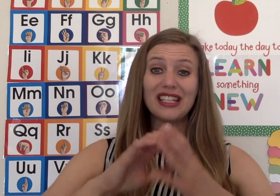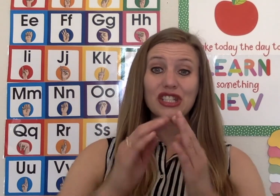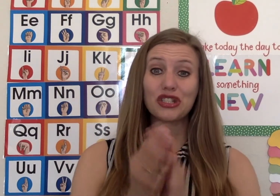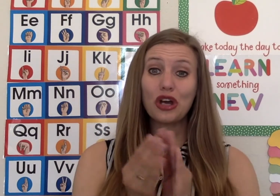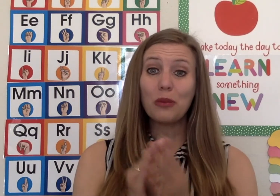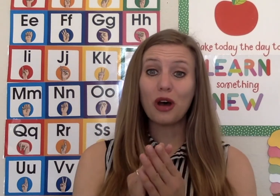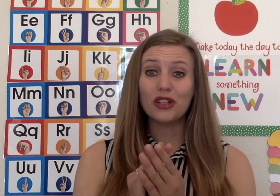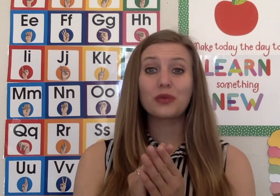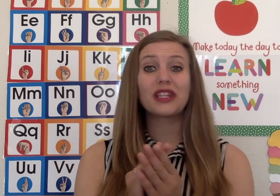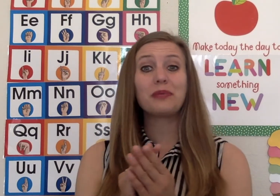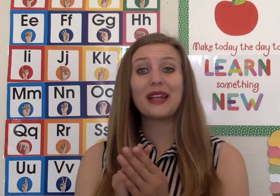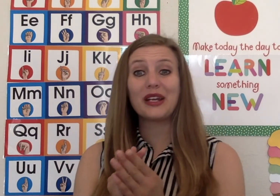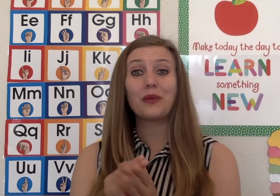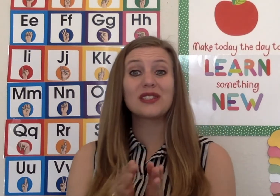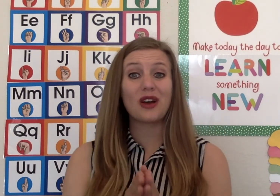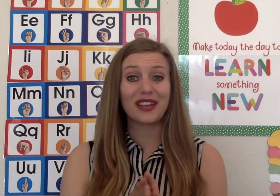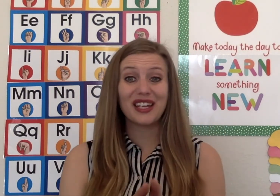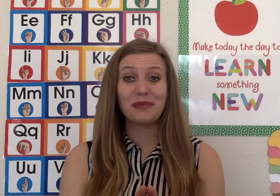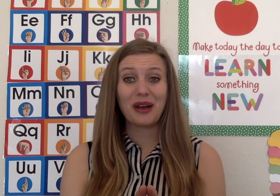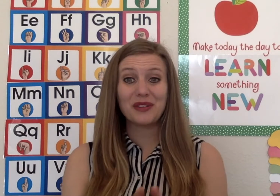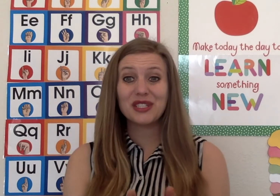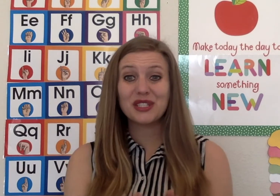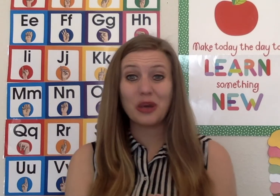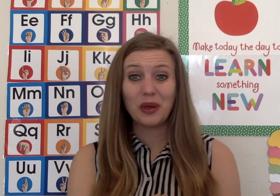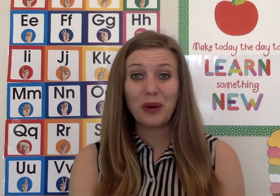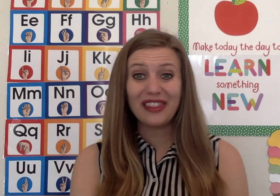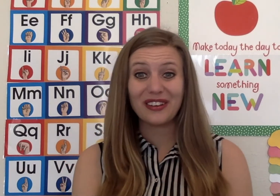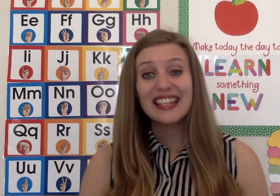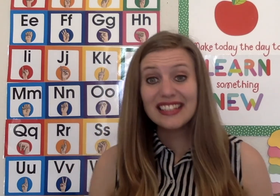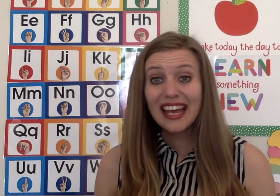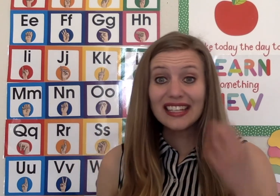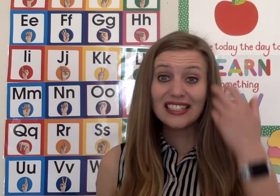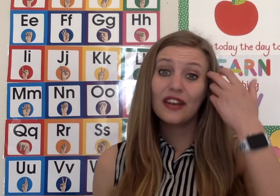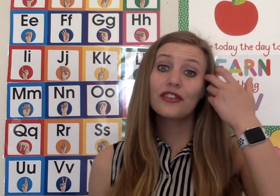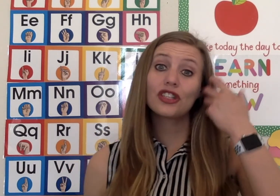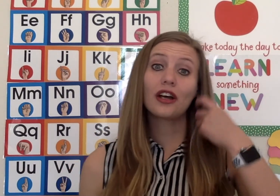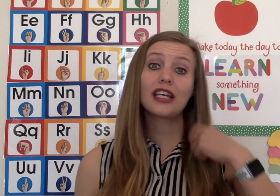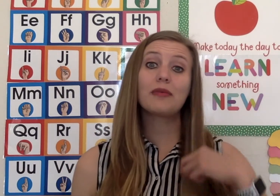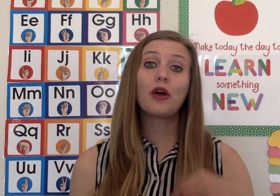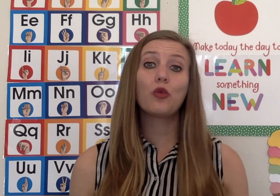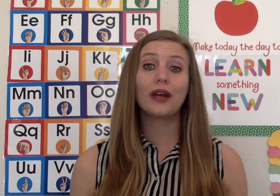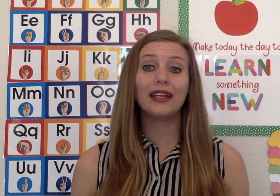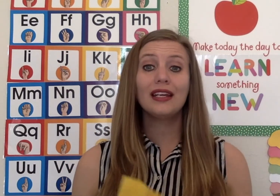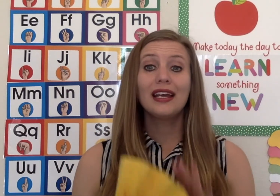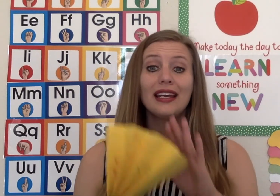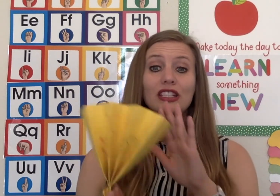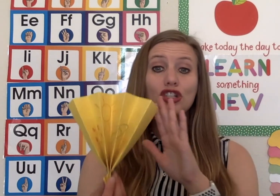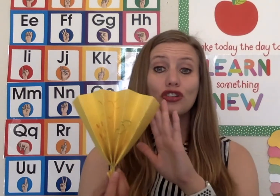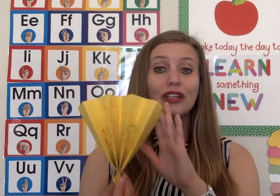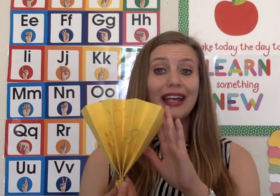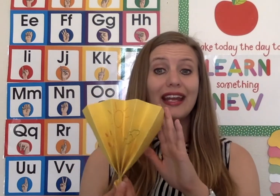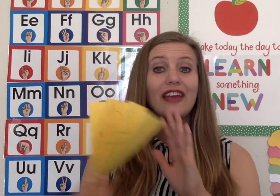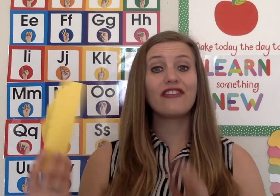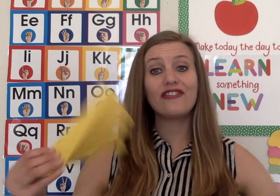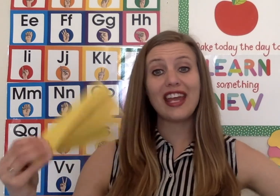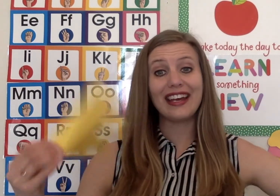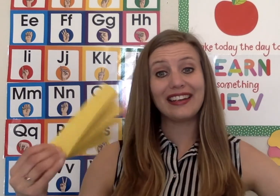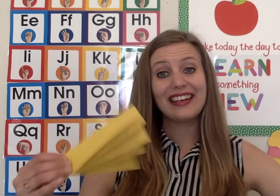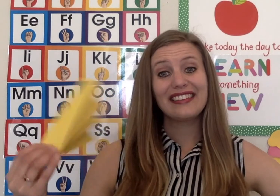snowballs with the play-doh when talking about snowy weather. Next, for talking about wind, is to create a fan that